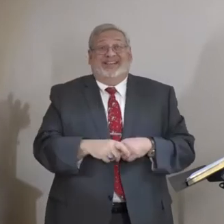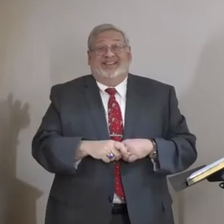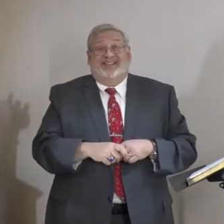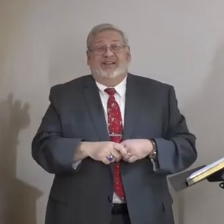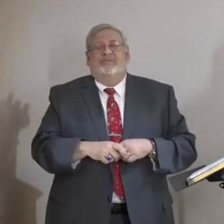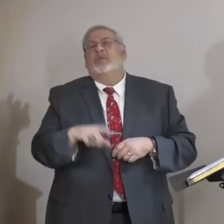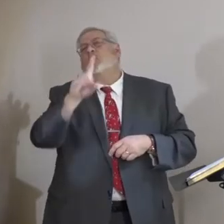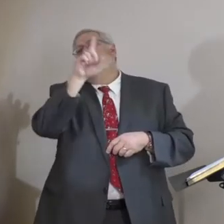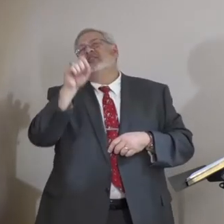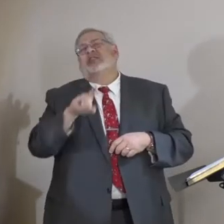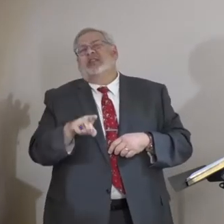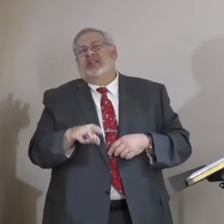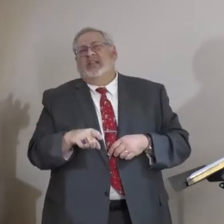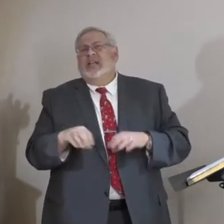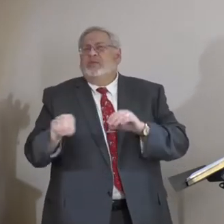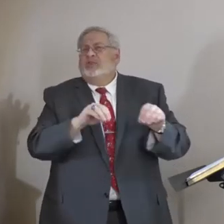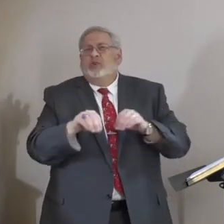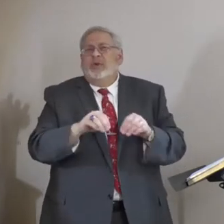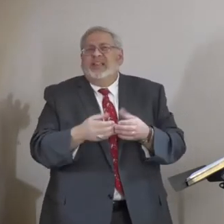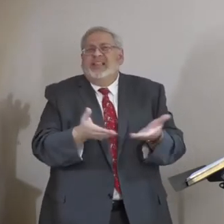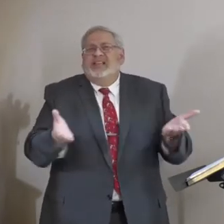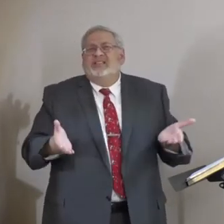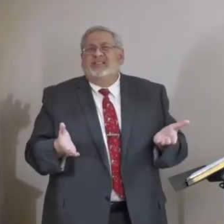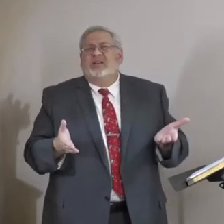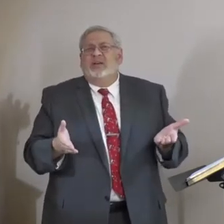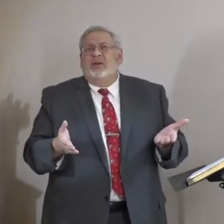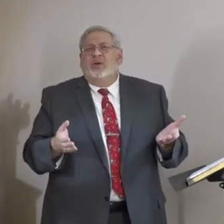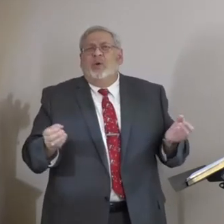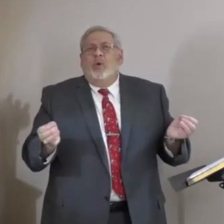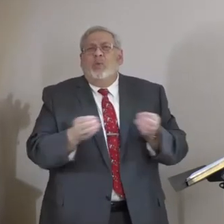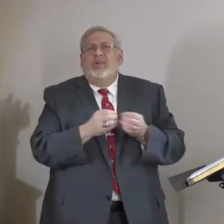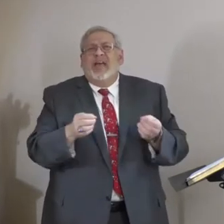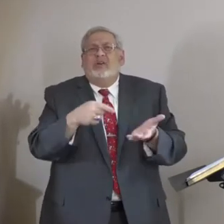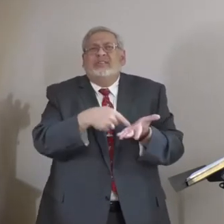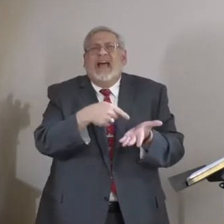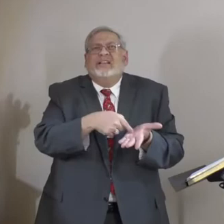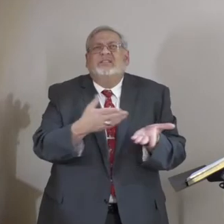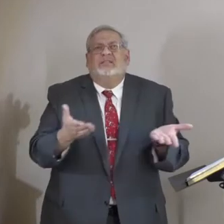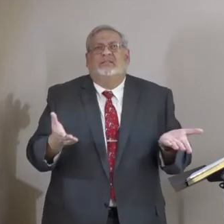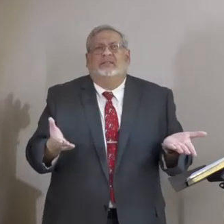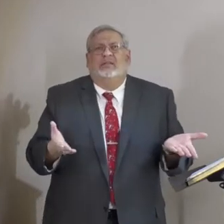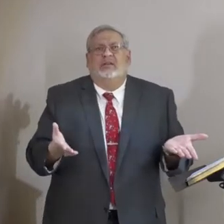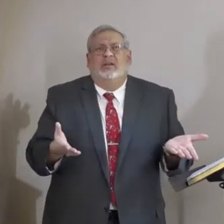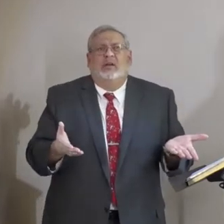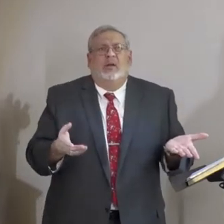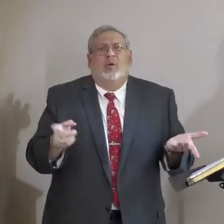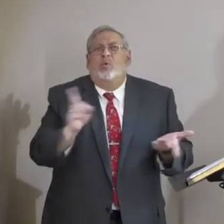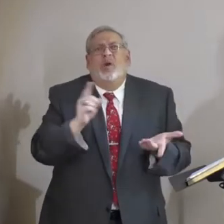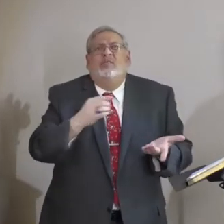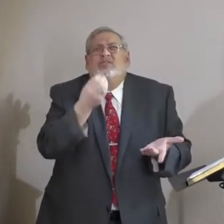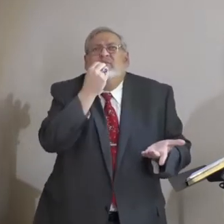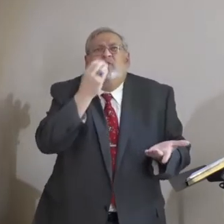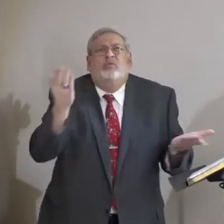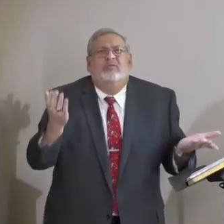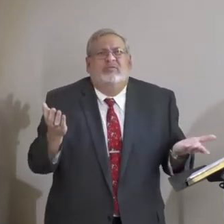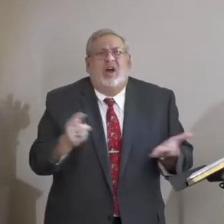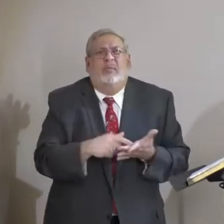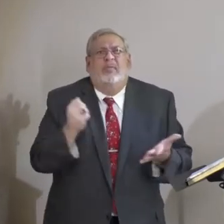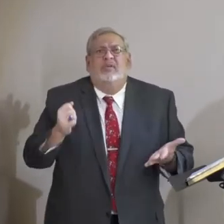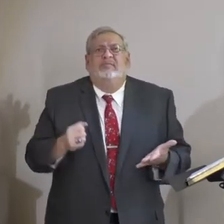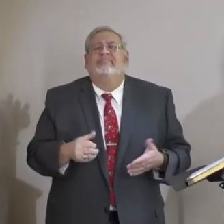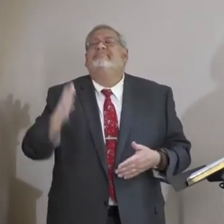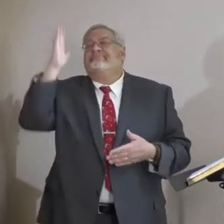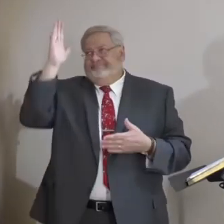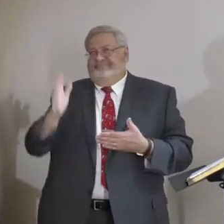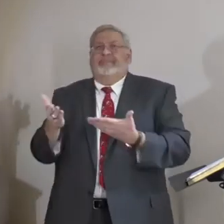My question is, he was doing this without taxes at all. Where was all this food coming from? Guess what?